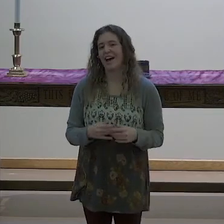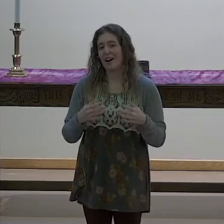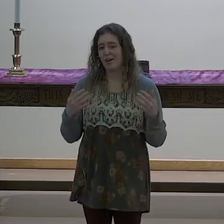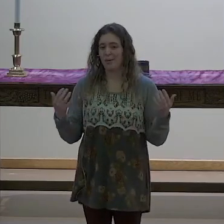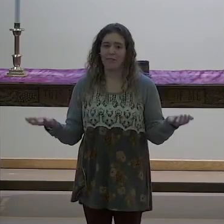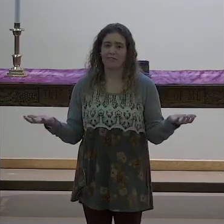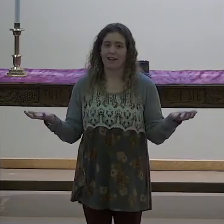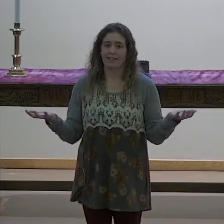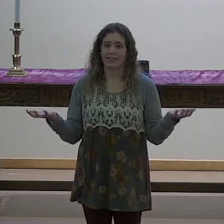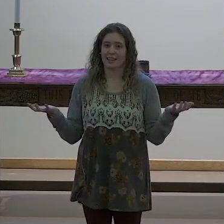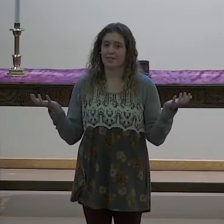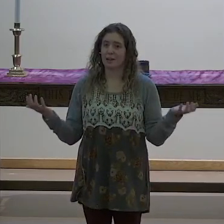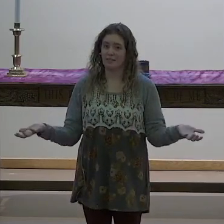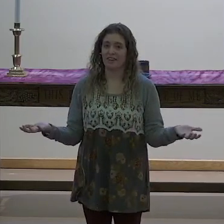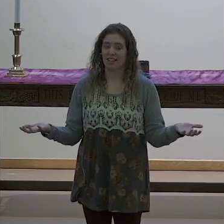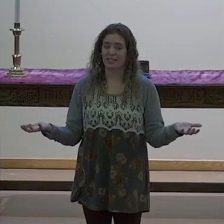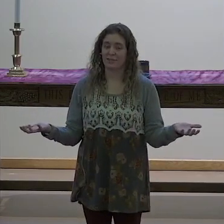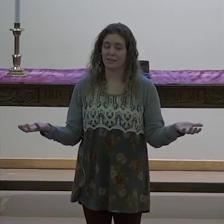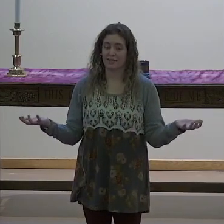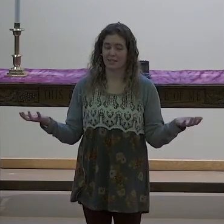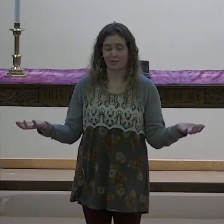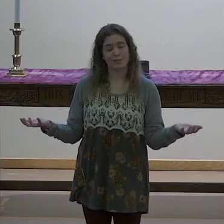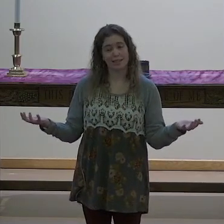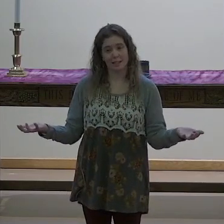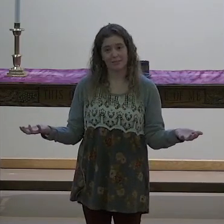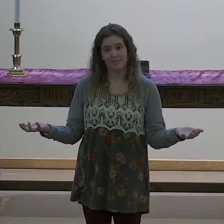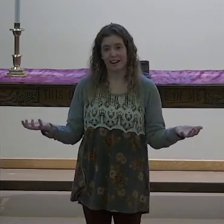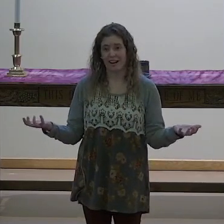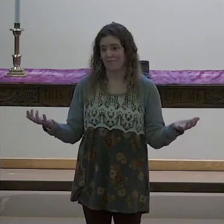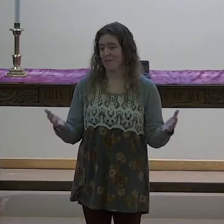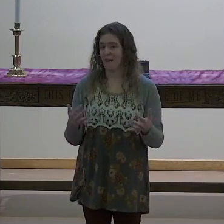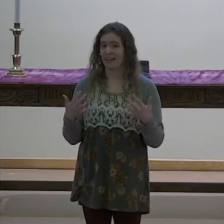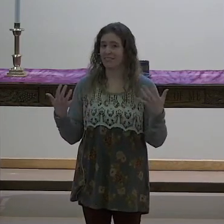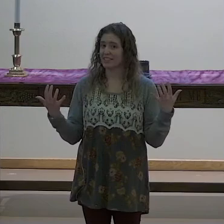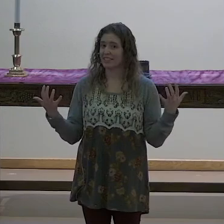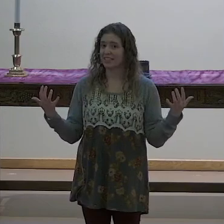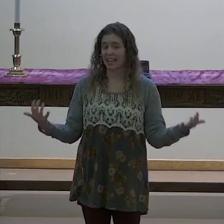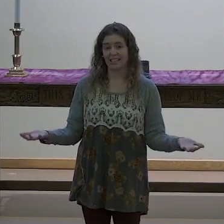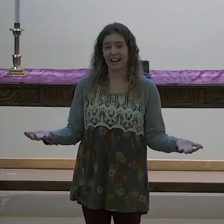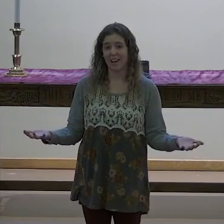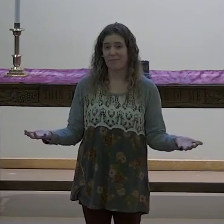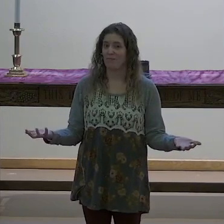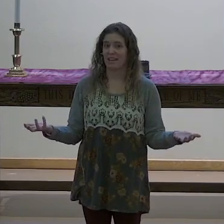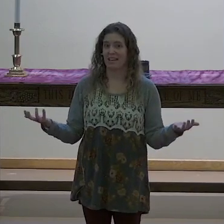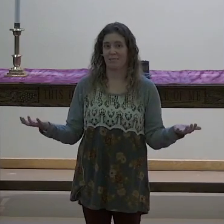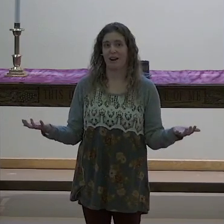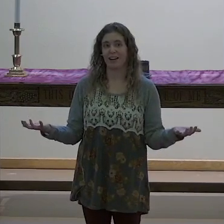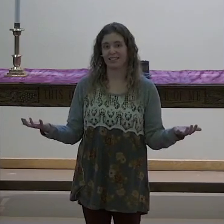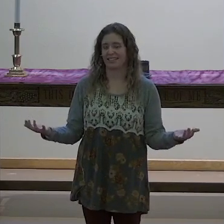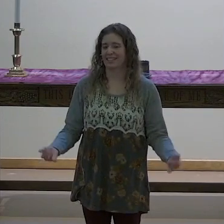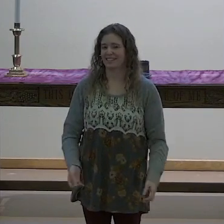Well friends, it's been fun doing this series with you. Come back and visit us anytime and we can keep practicing it.